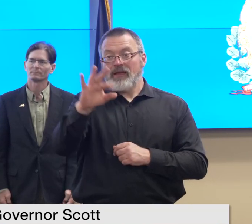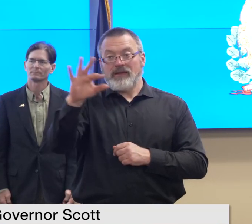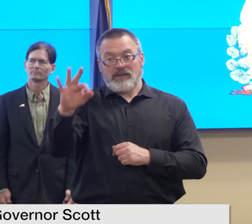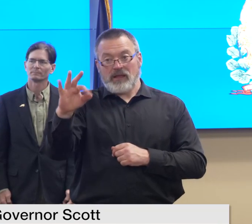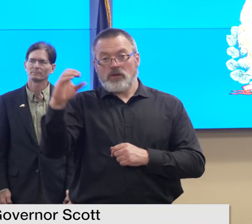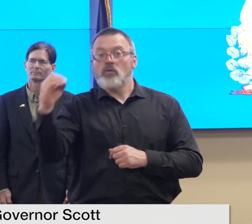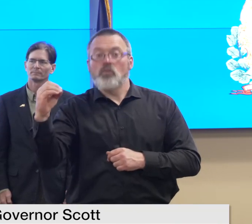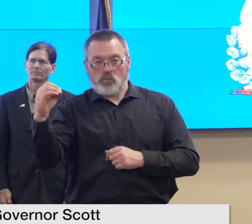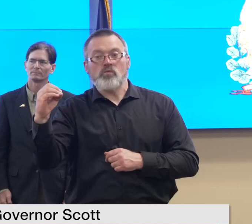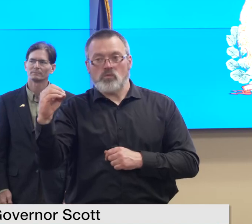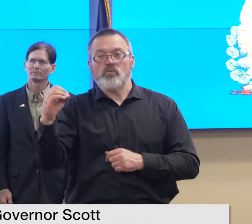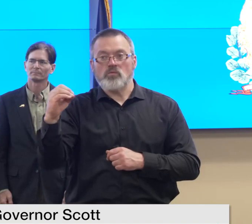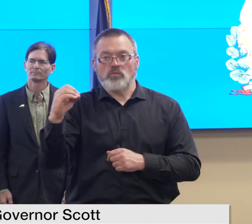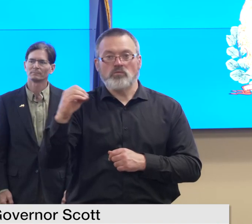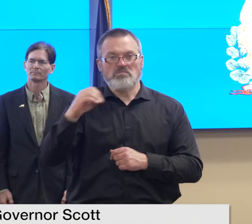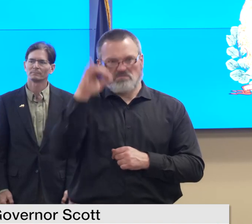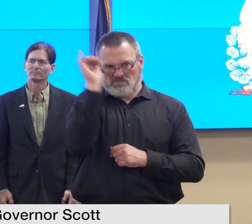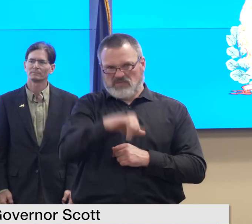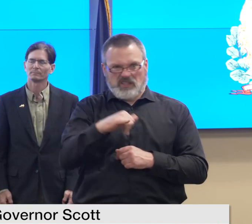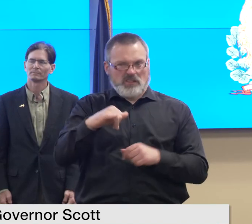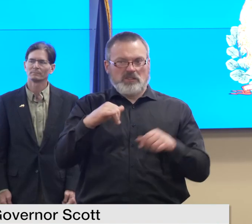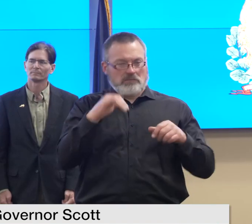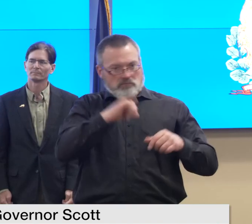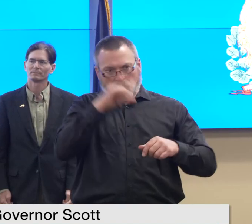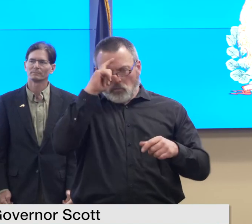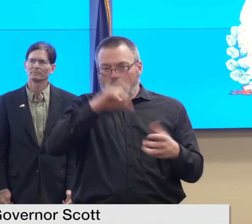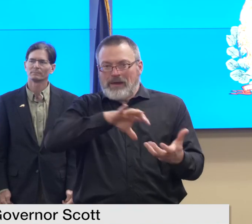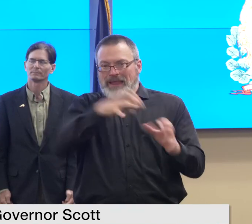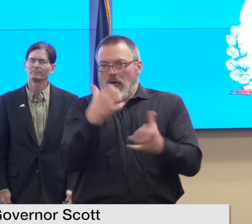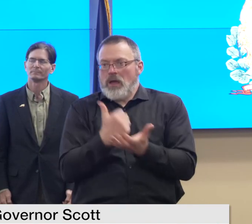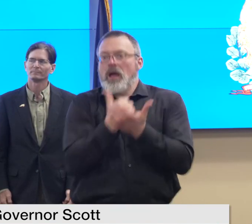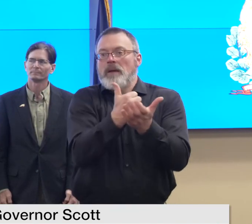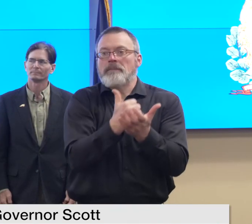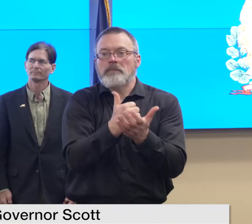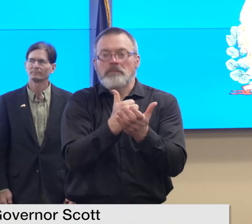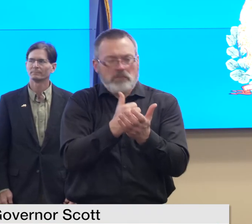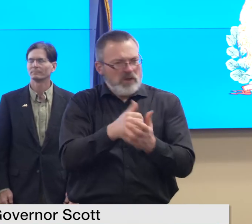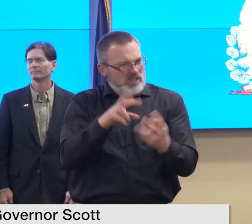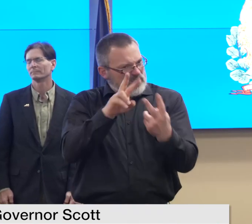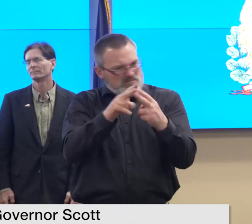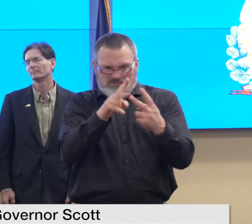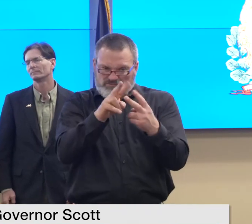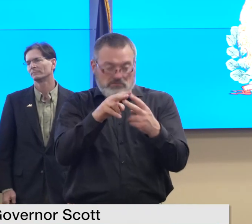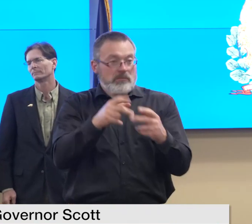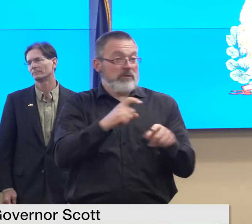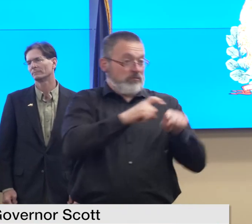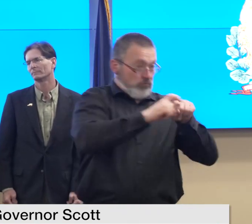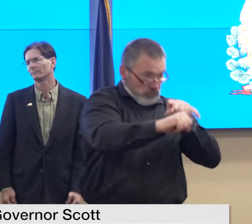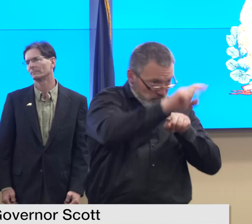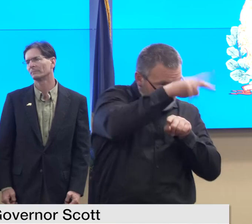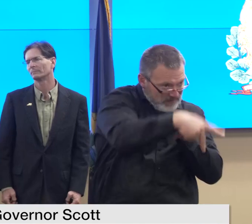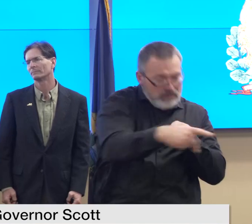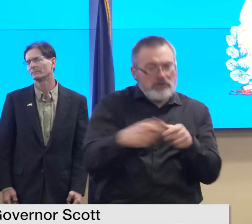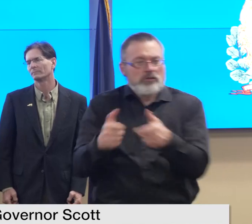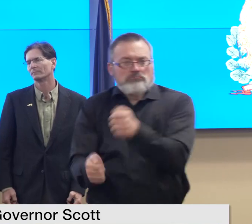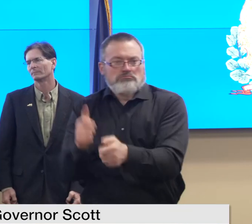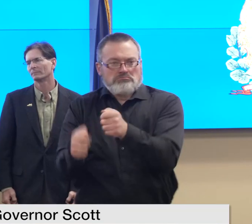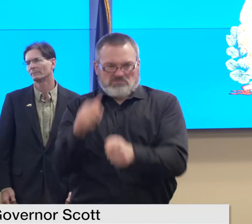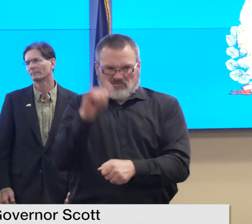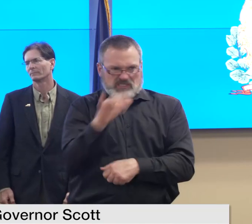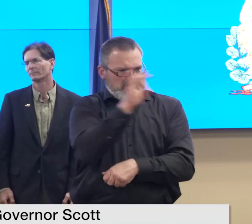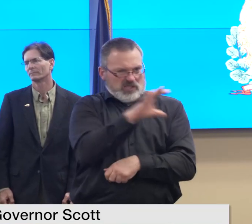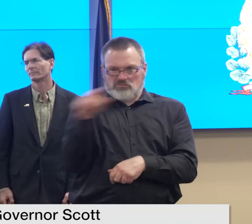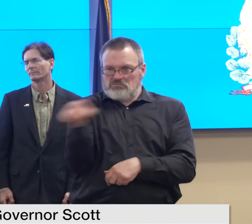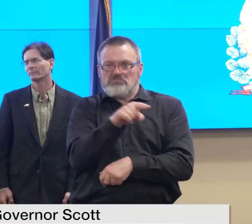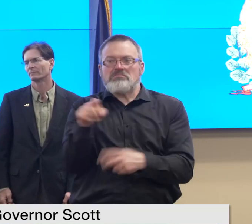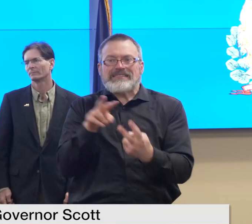you can call or text 24 7. there are numerous other resources available across the